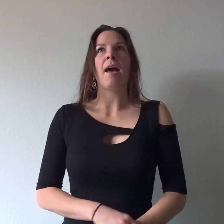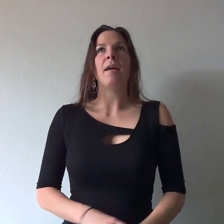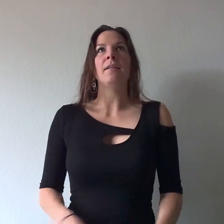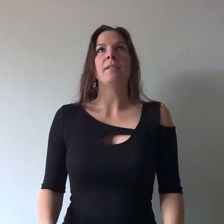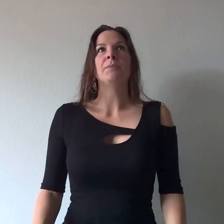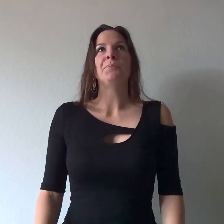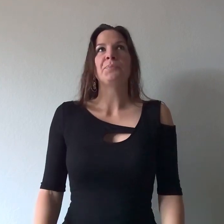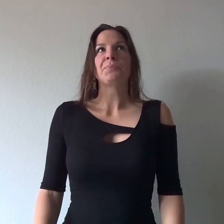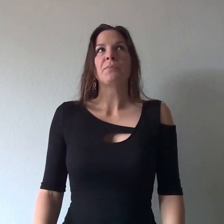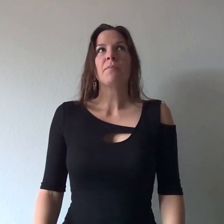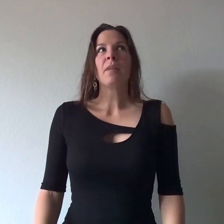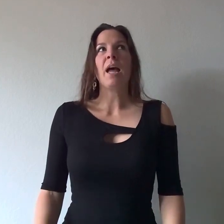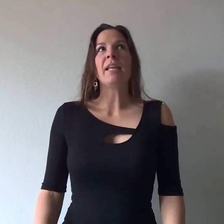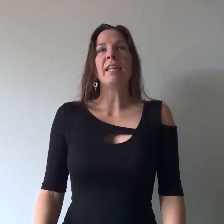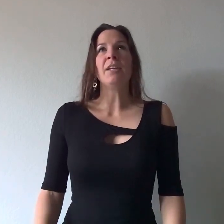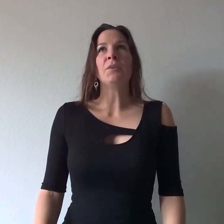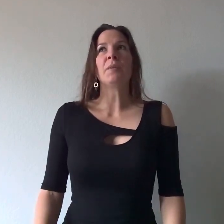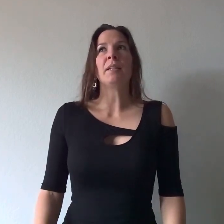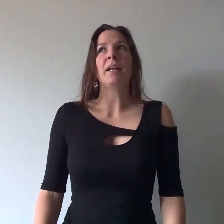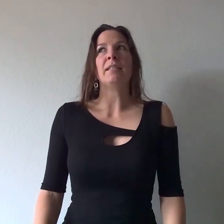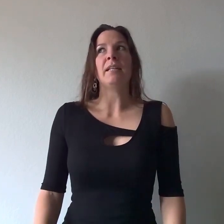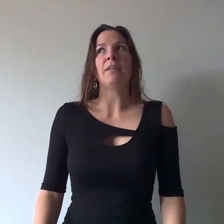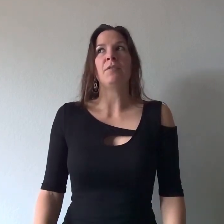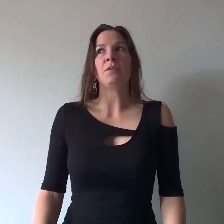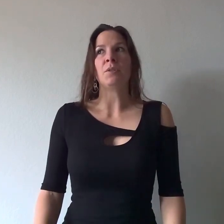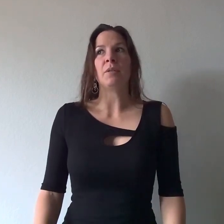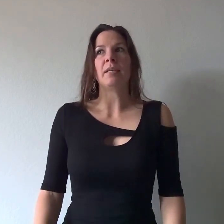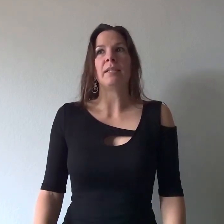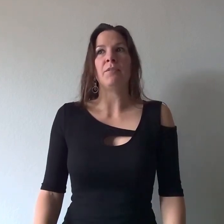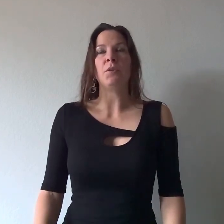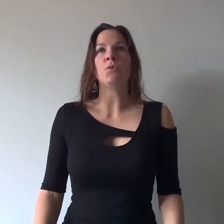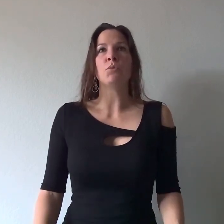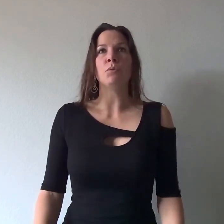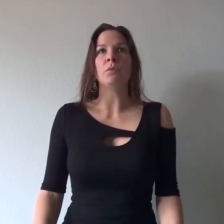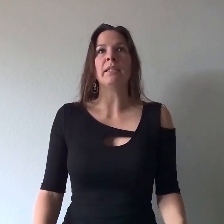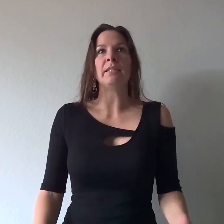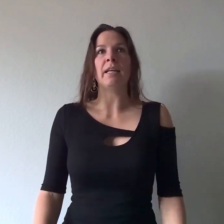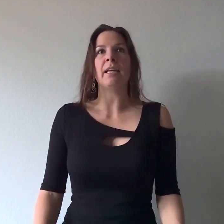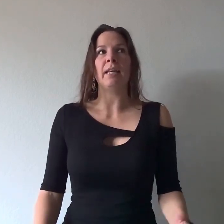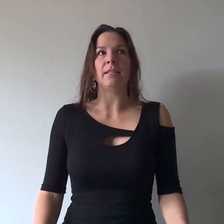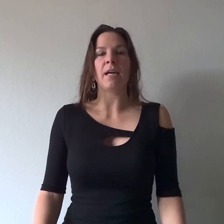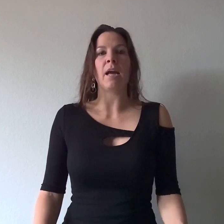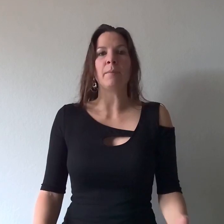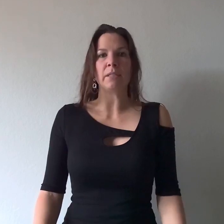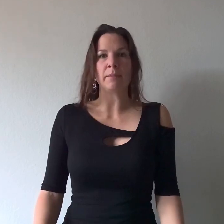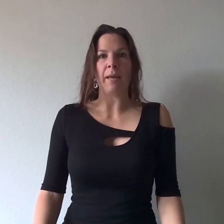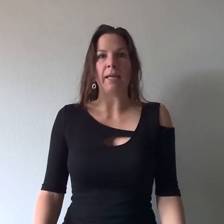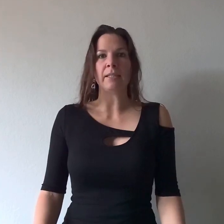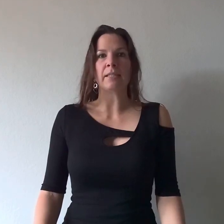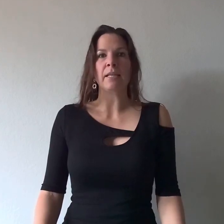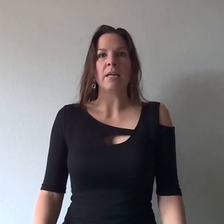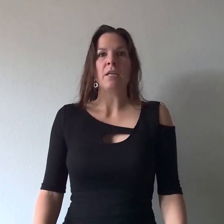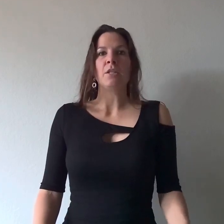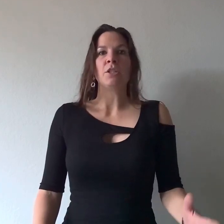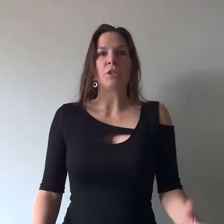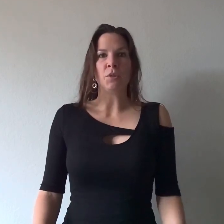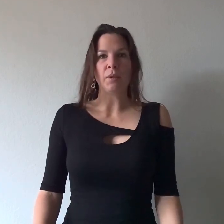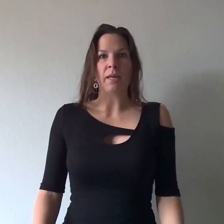I think you'll realize that if you do this if you truly really dedicate the time and space to do this